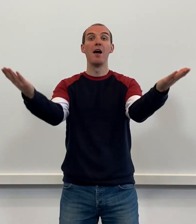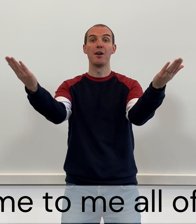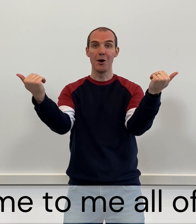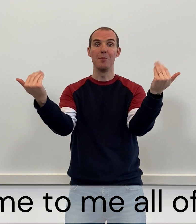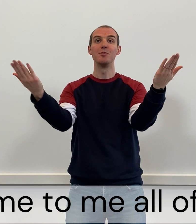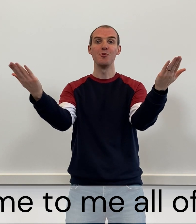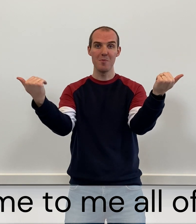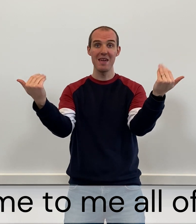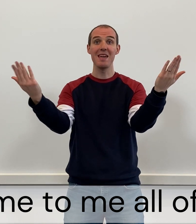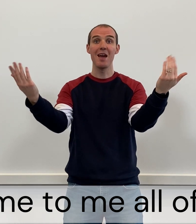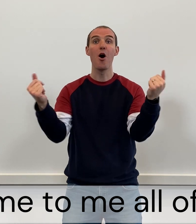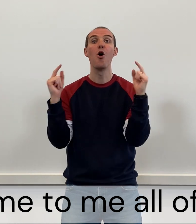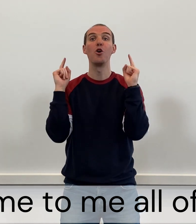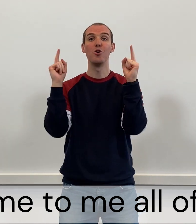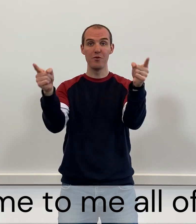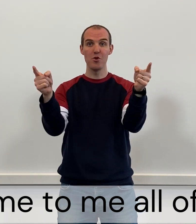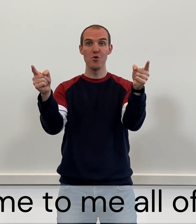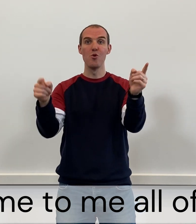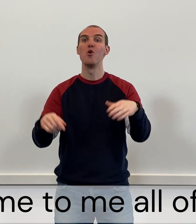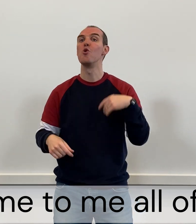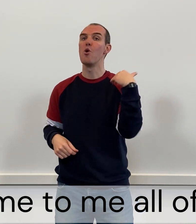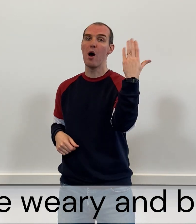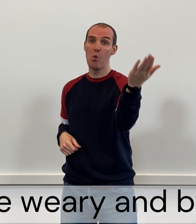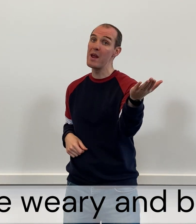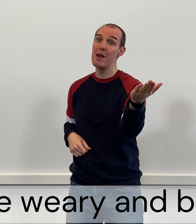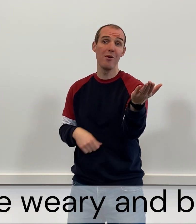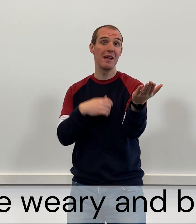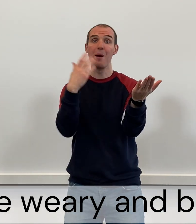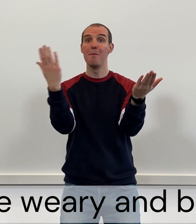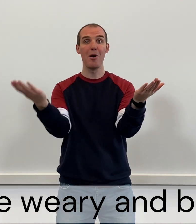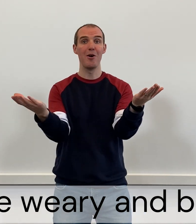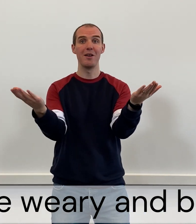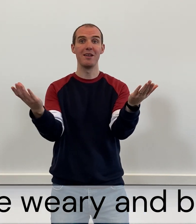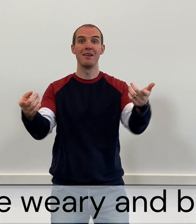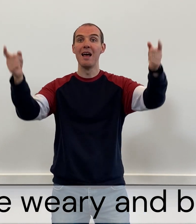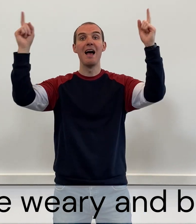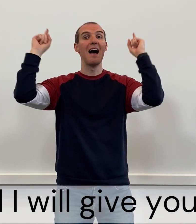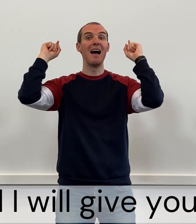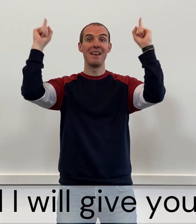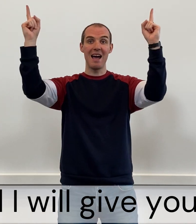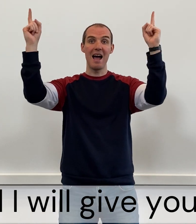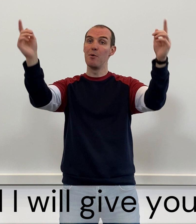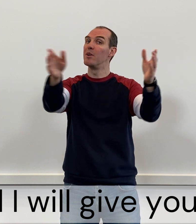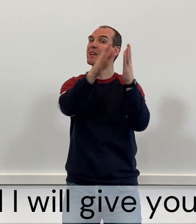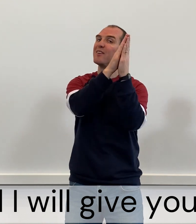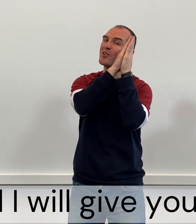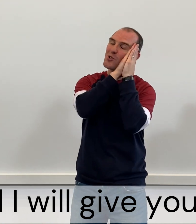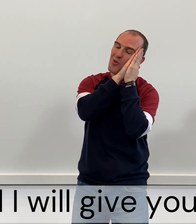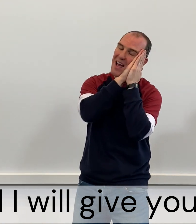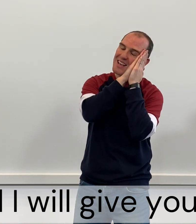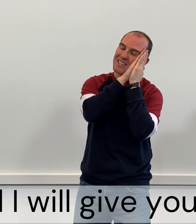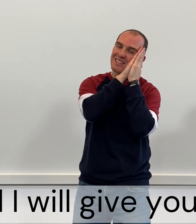Come to me, all of you, who are weary and burdened, and I will give you rest.